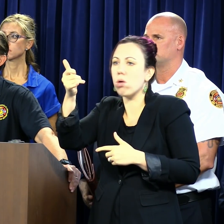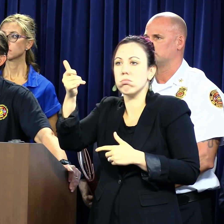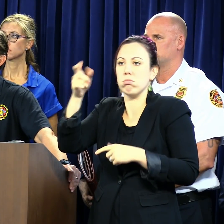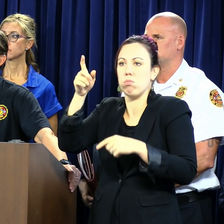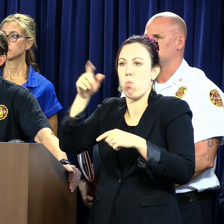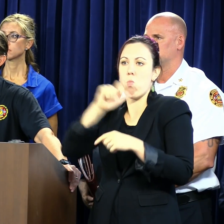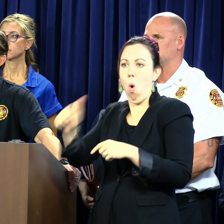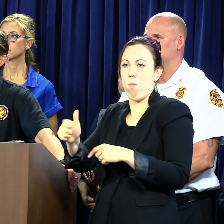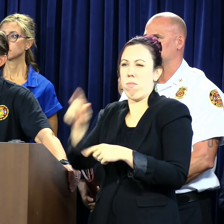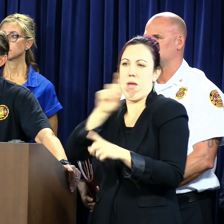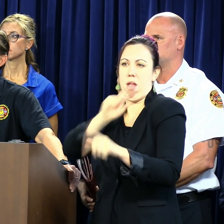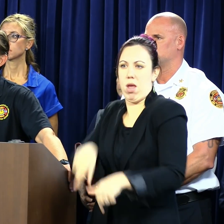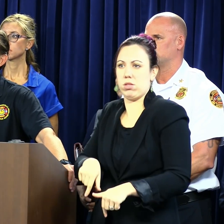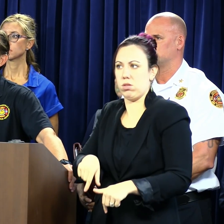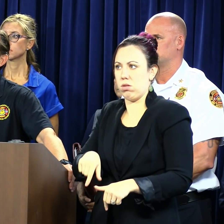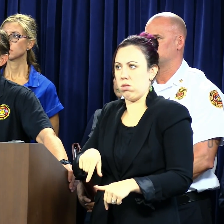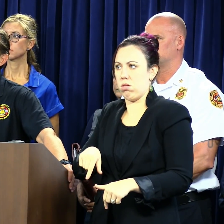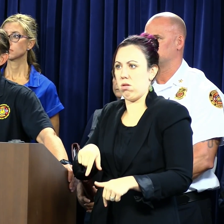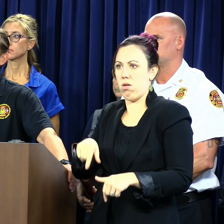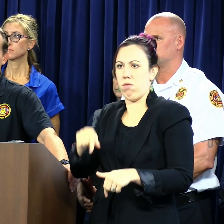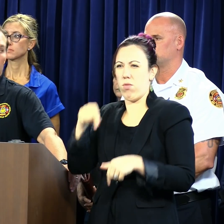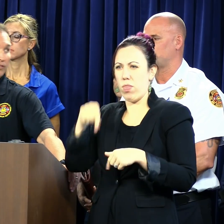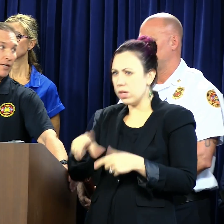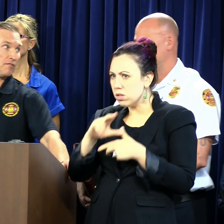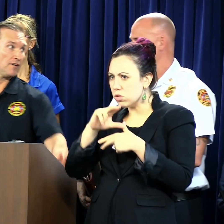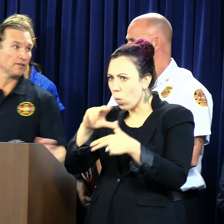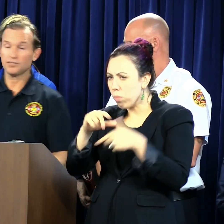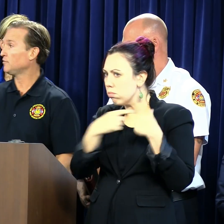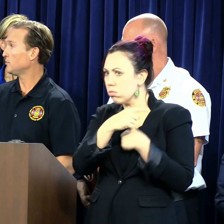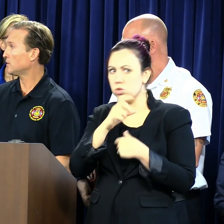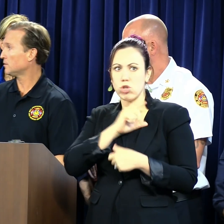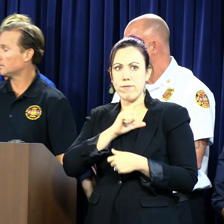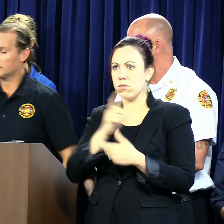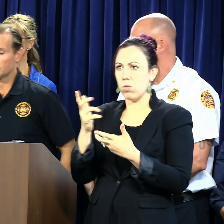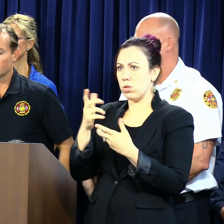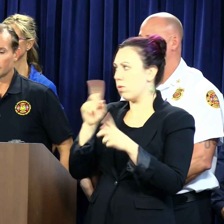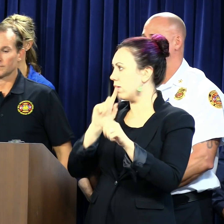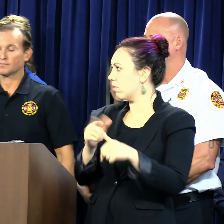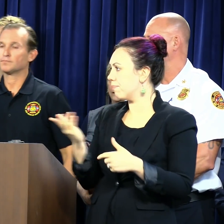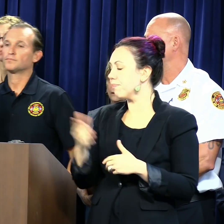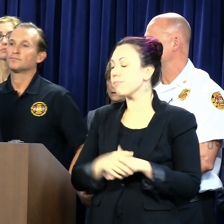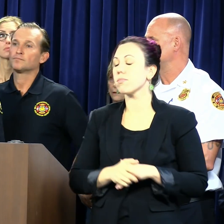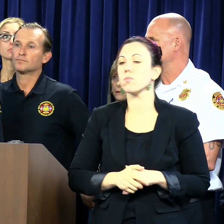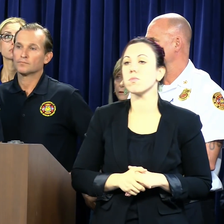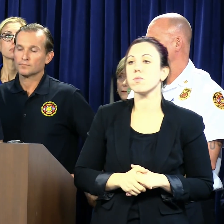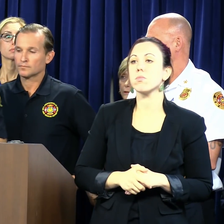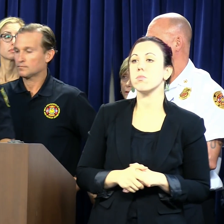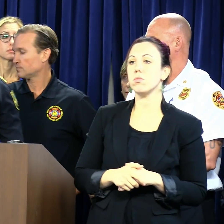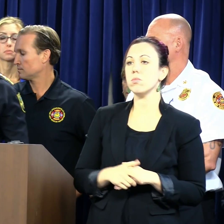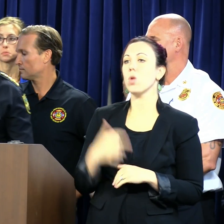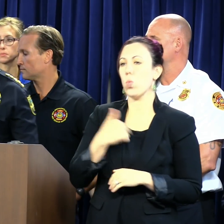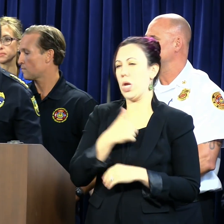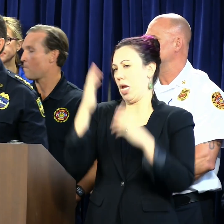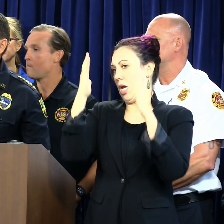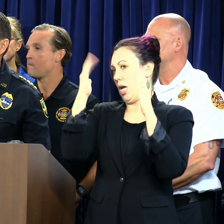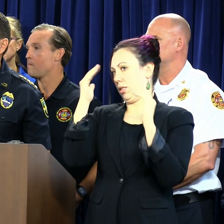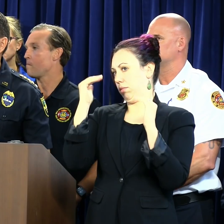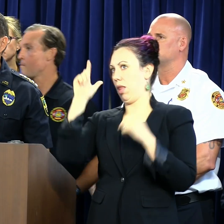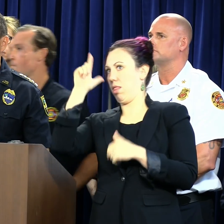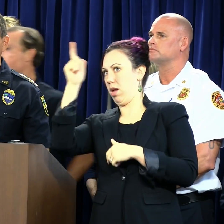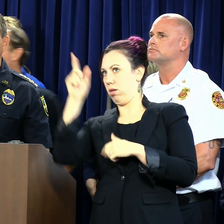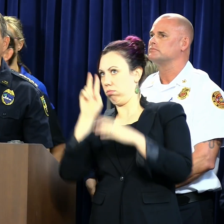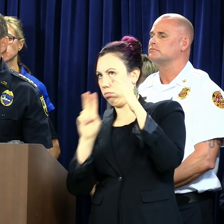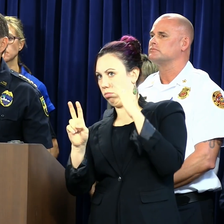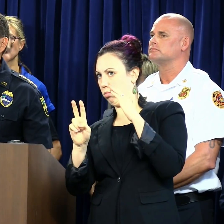be answered during whatever weekend of this storm? Sheriff, Fire Chief, you want to? So, we do anticipate at some point in time,